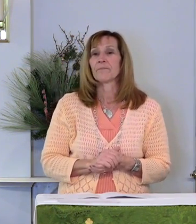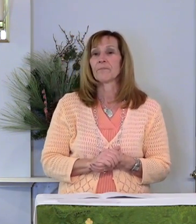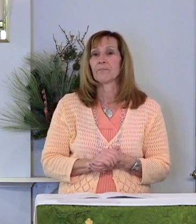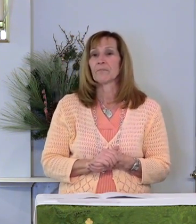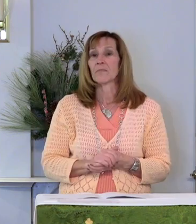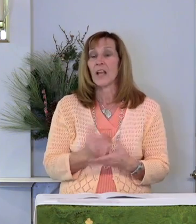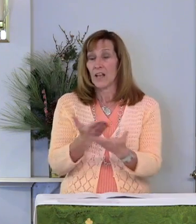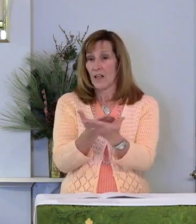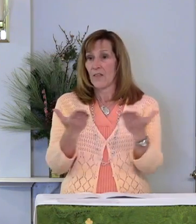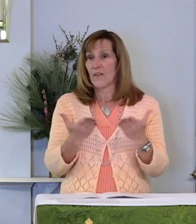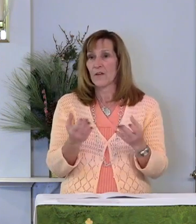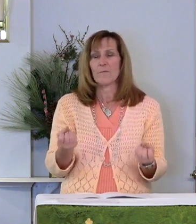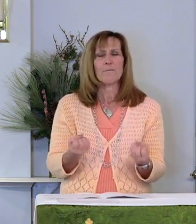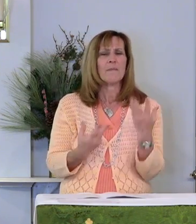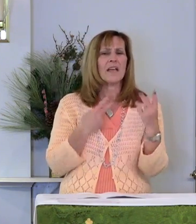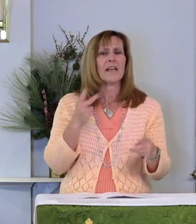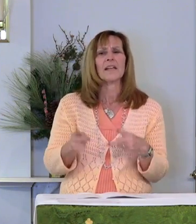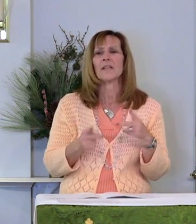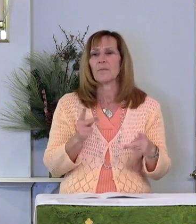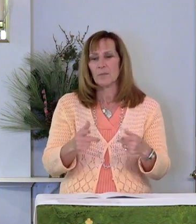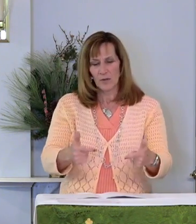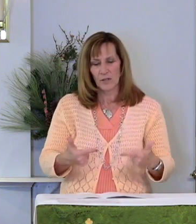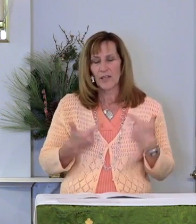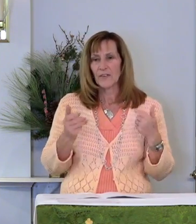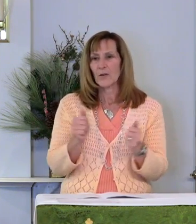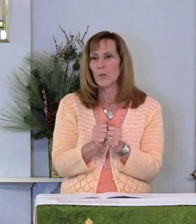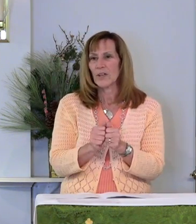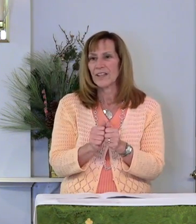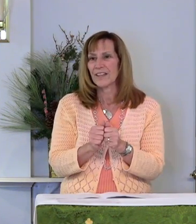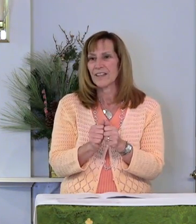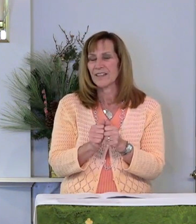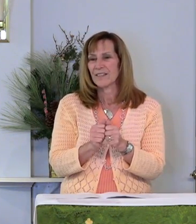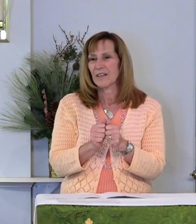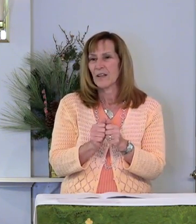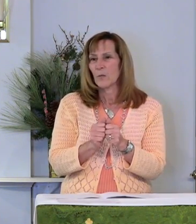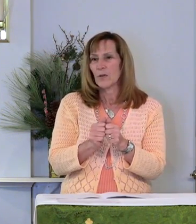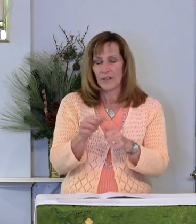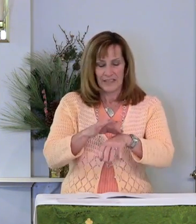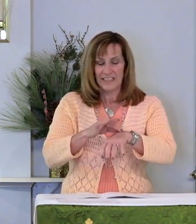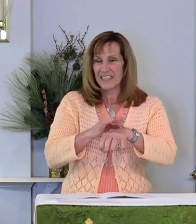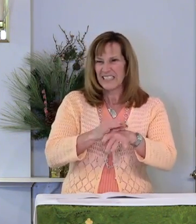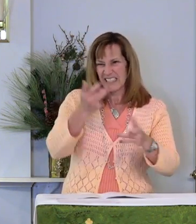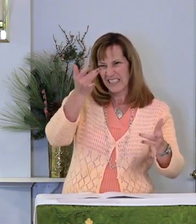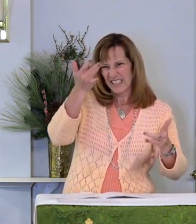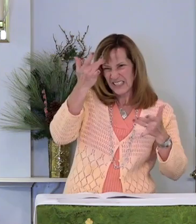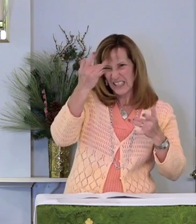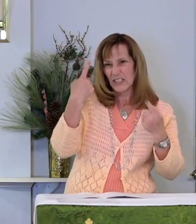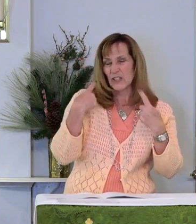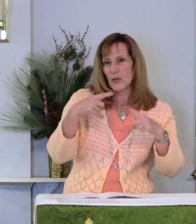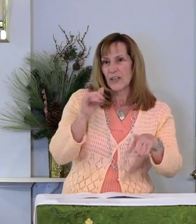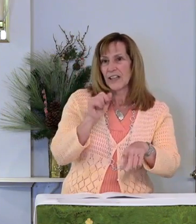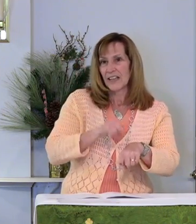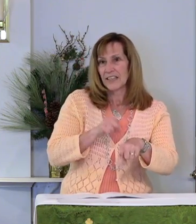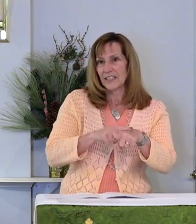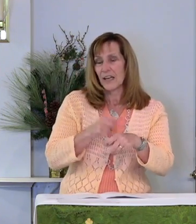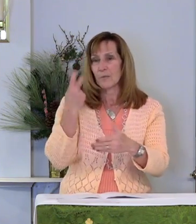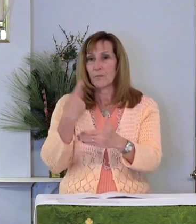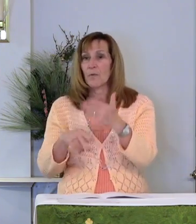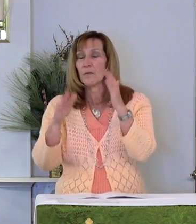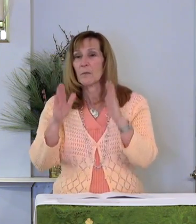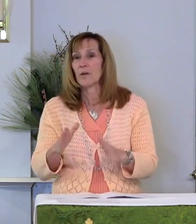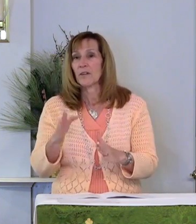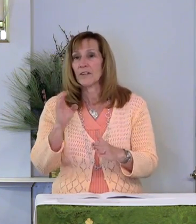And there were many people living with leprosy, living in Israel during the time of the prophet